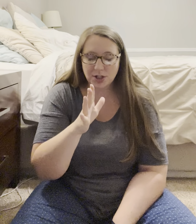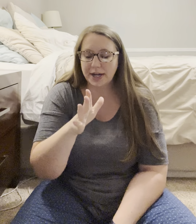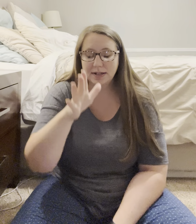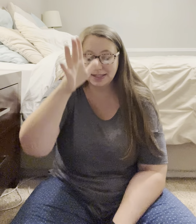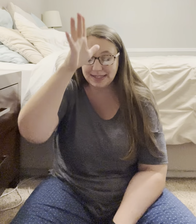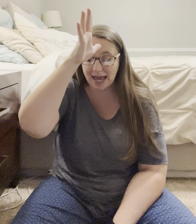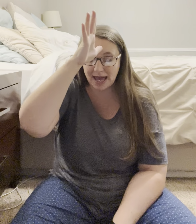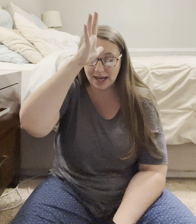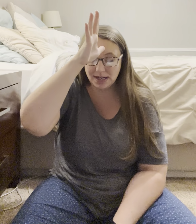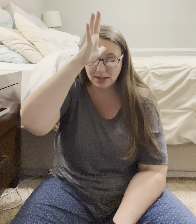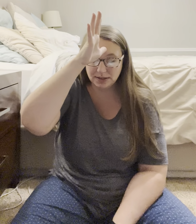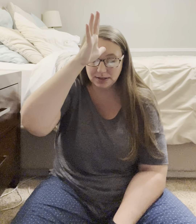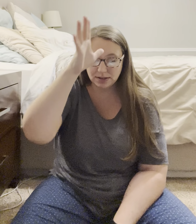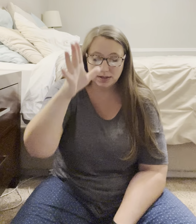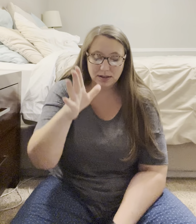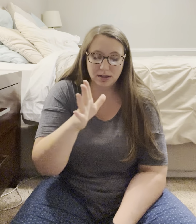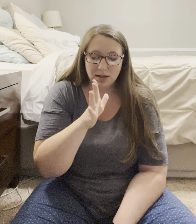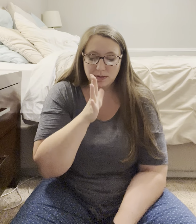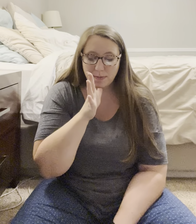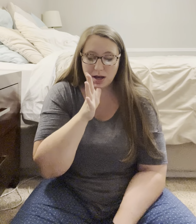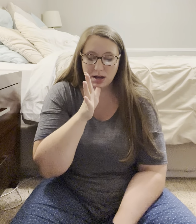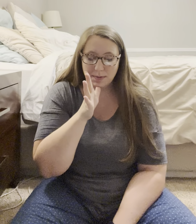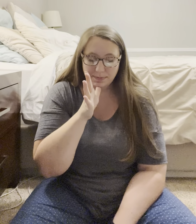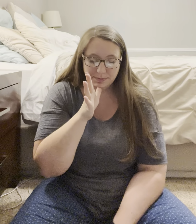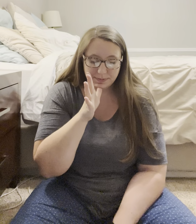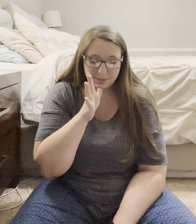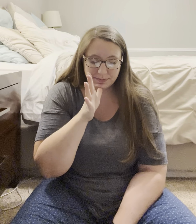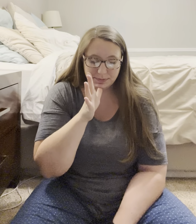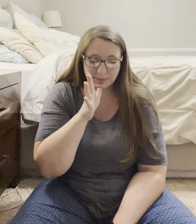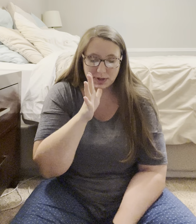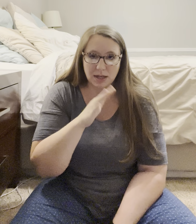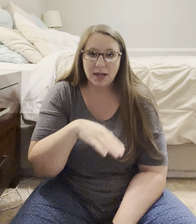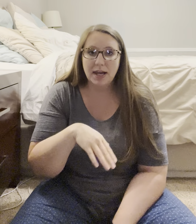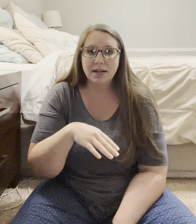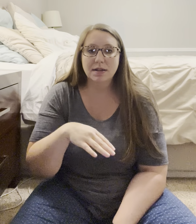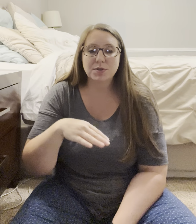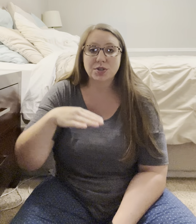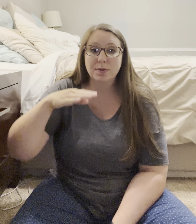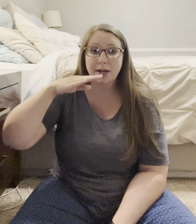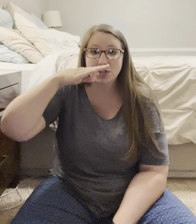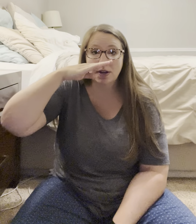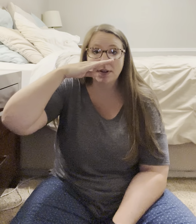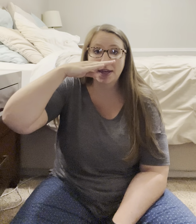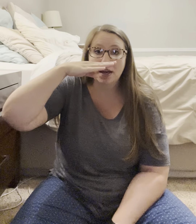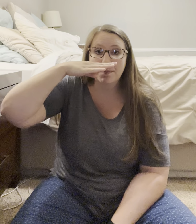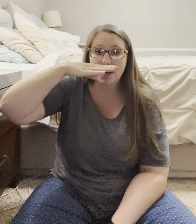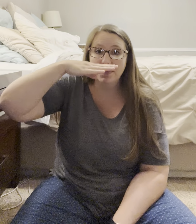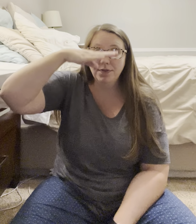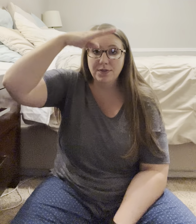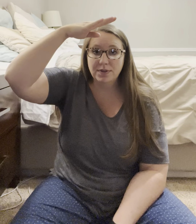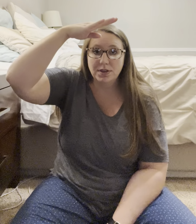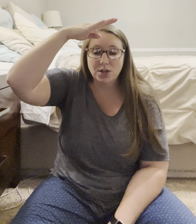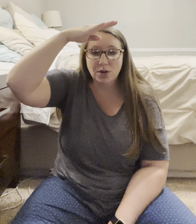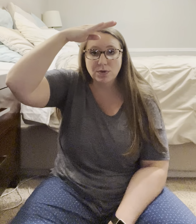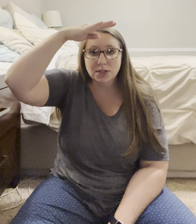sorry, dad, mom, and I'm just reminding you everything above the nose